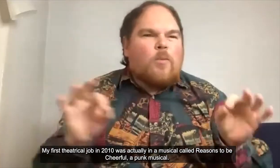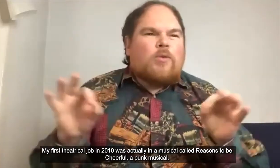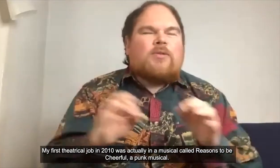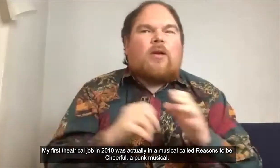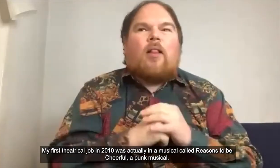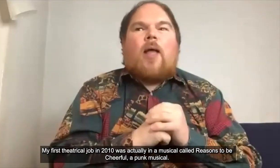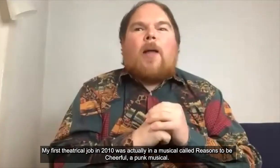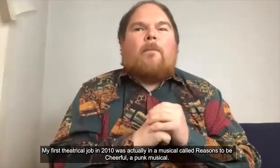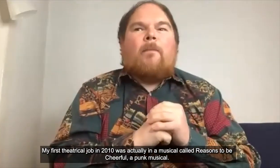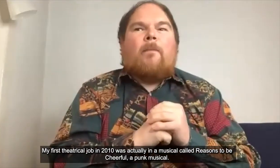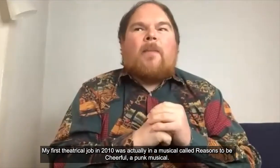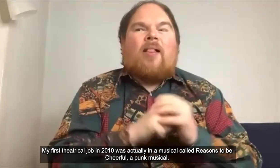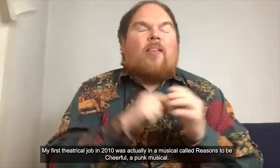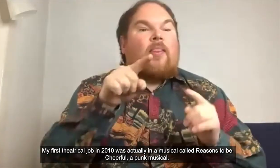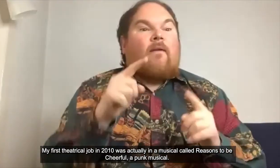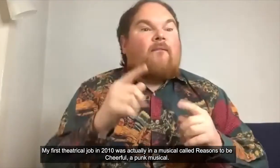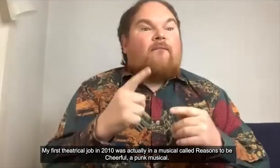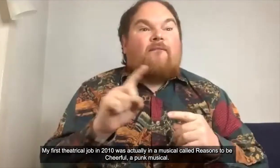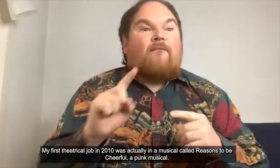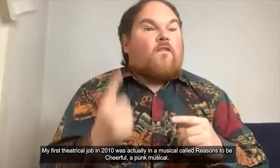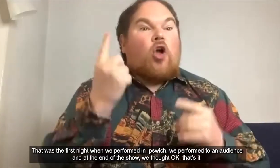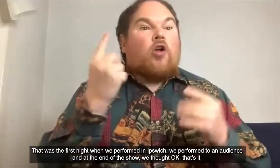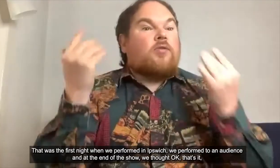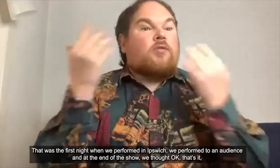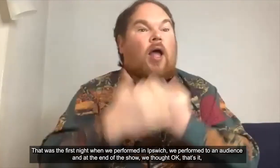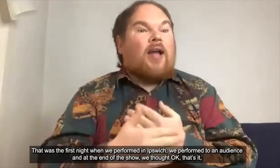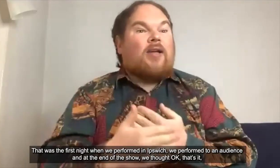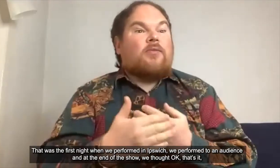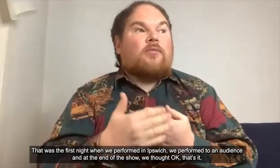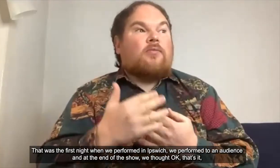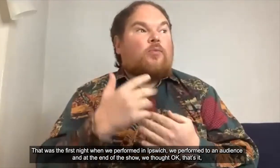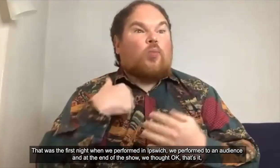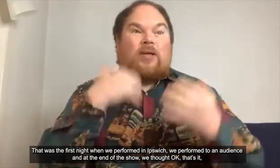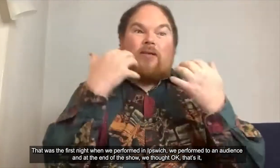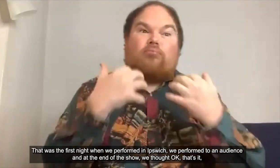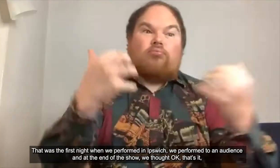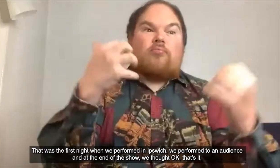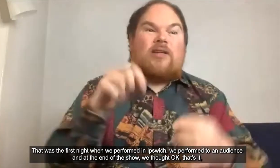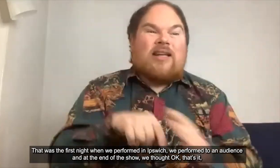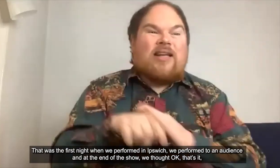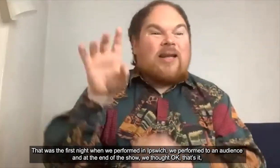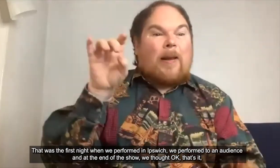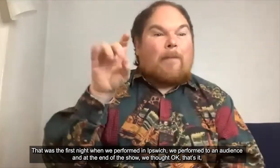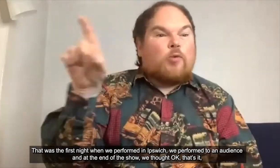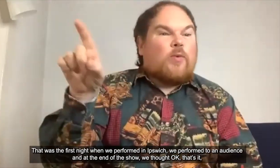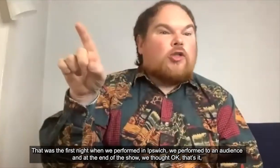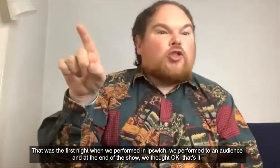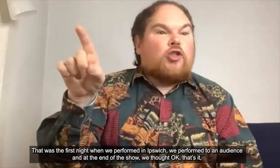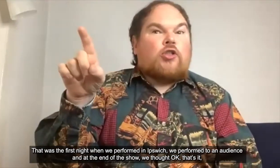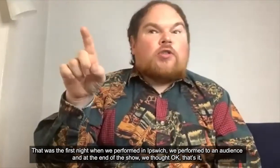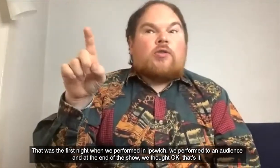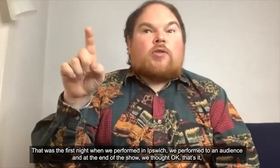it's a punk musical and that was like the first night when we performed that in Ipswich